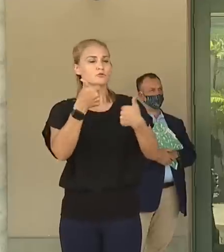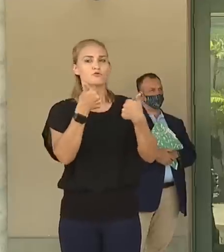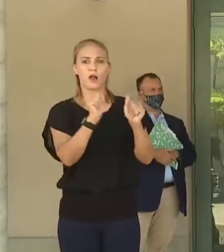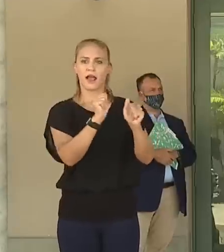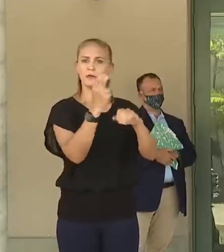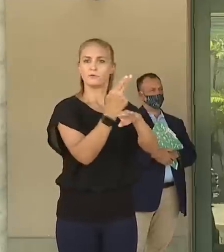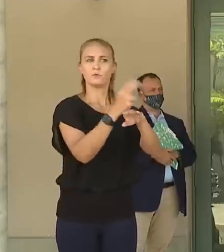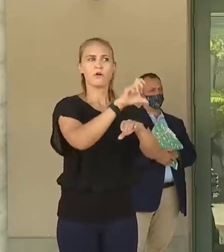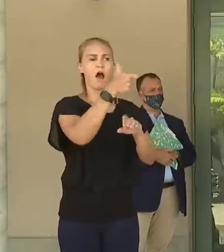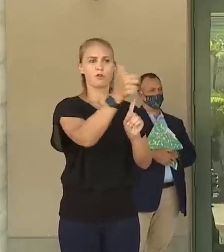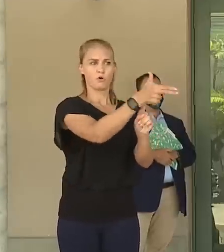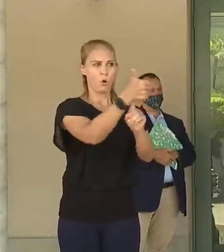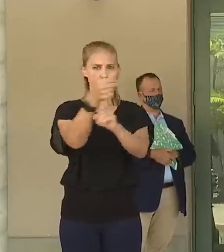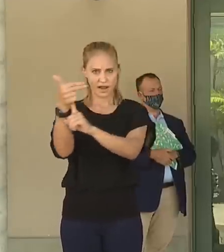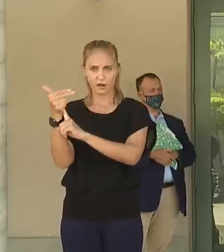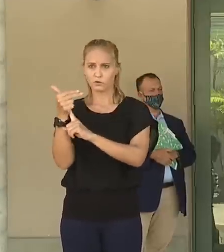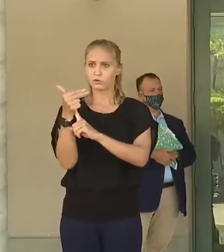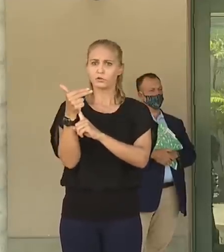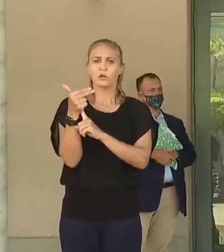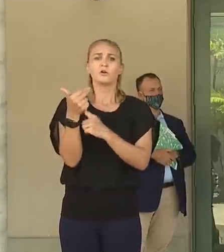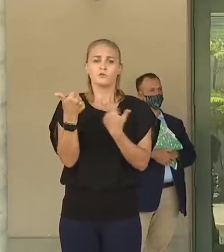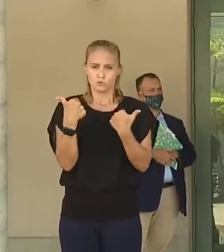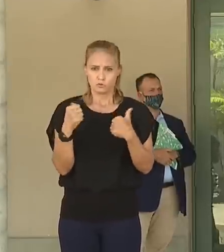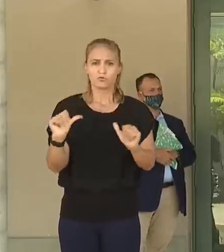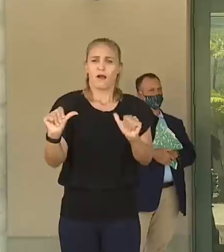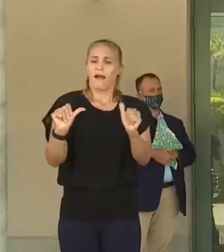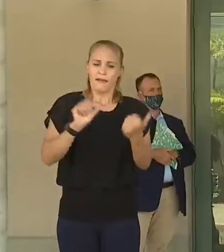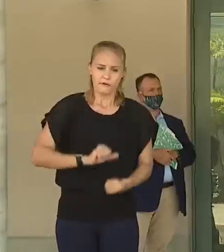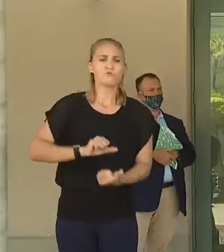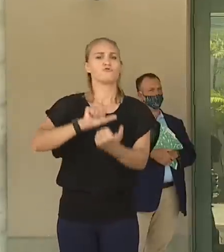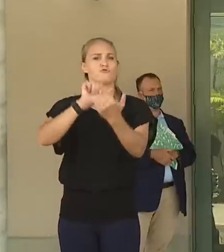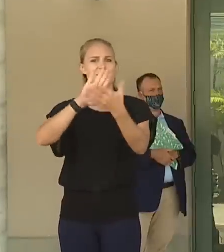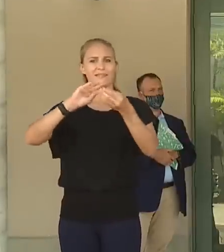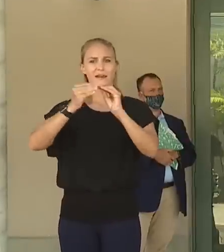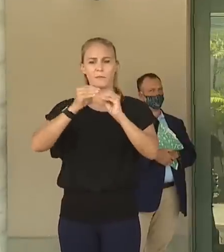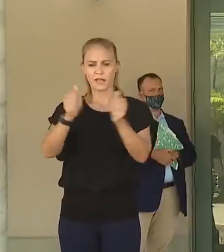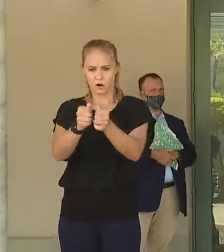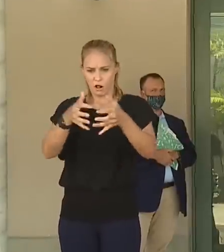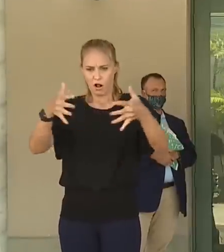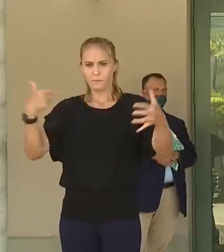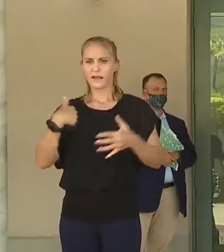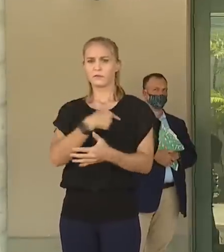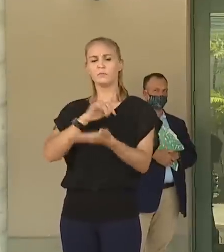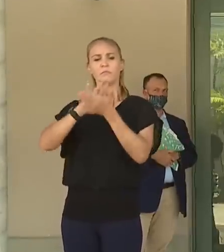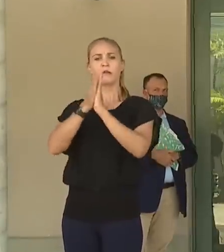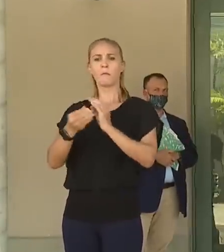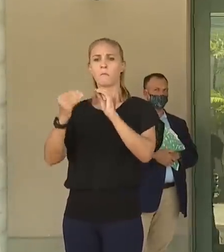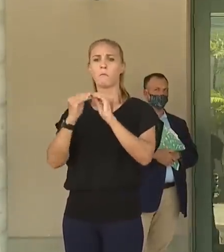as need be to address this growing capacity as we are more effective in contact tracing.